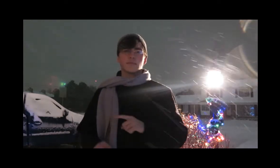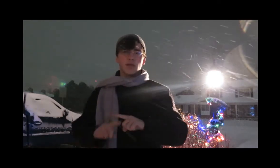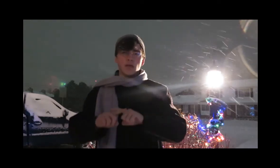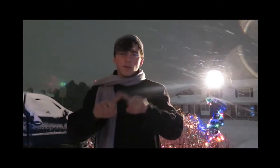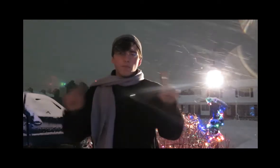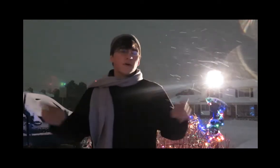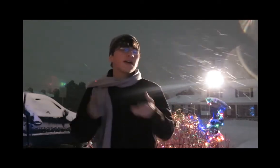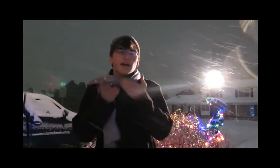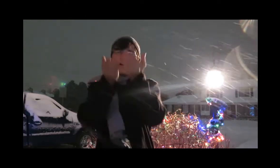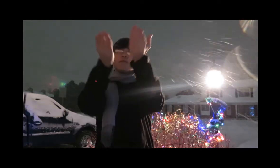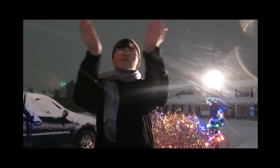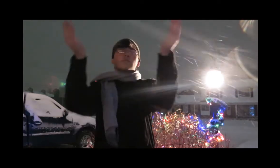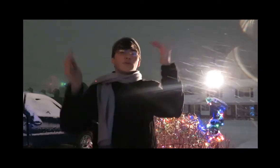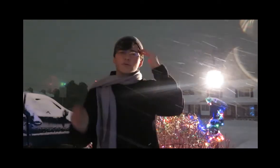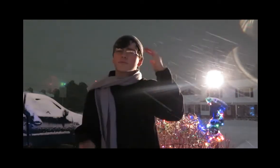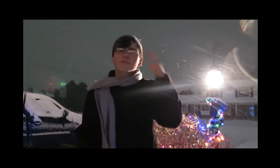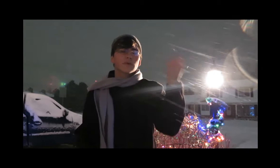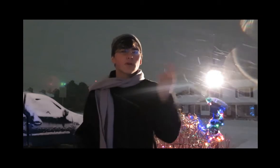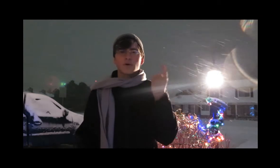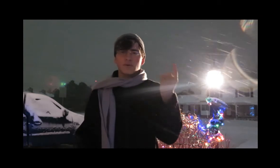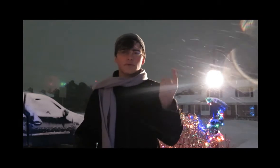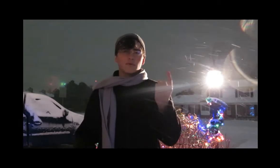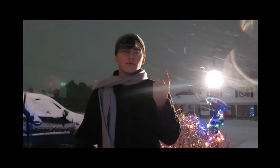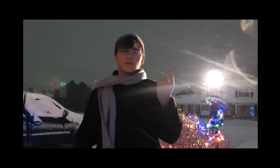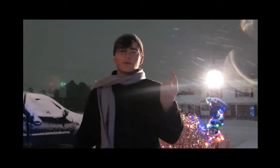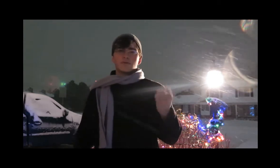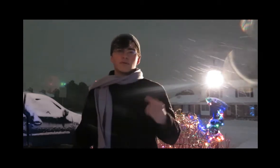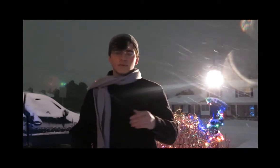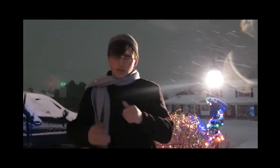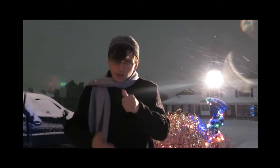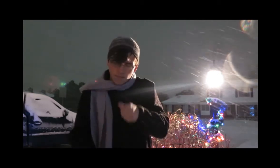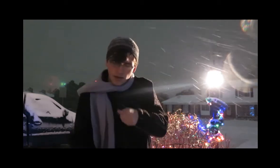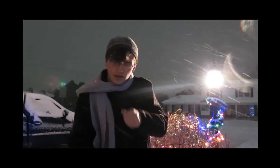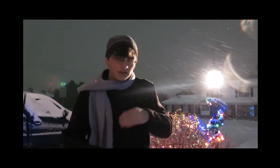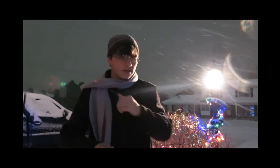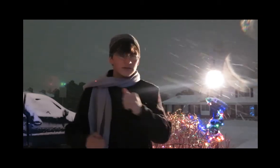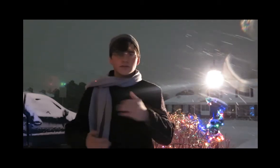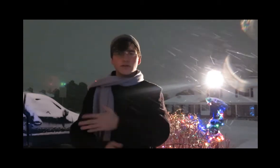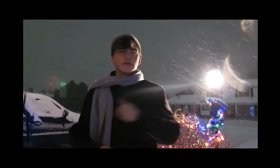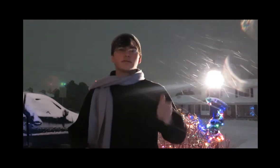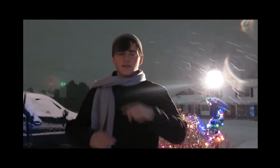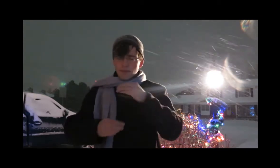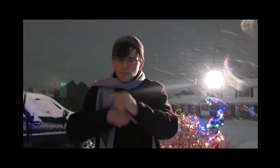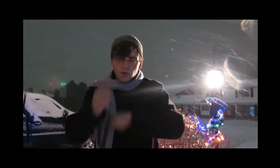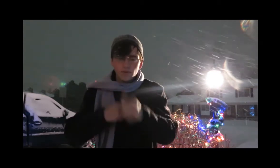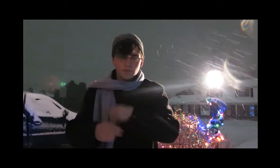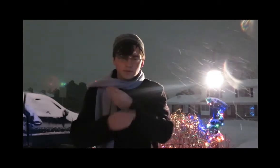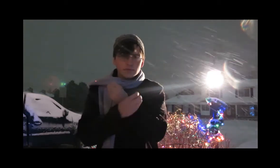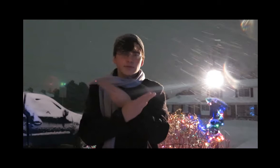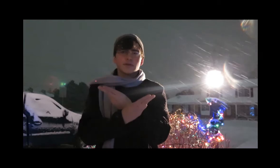But heaven only knows That packages and bones